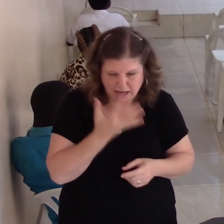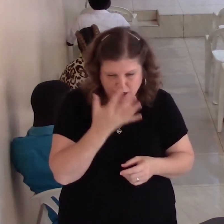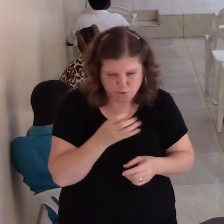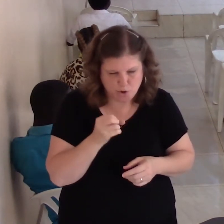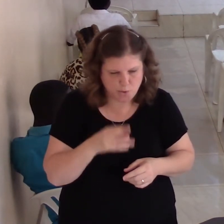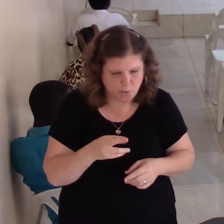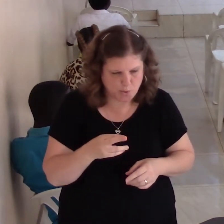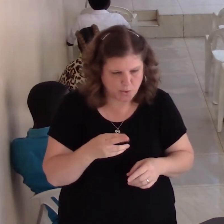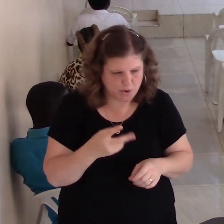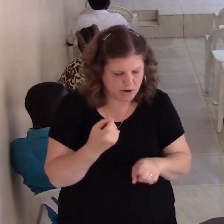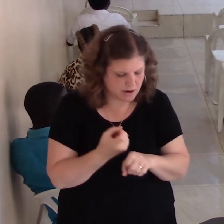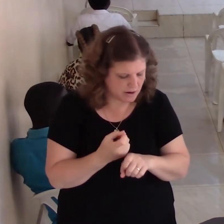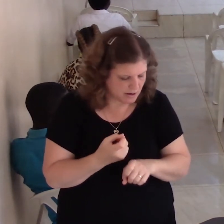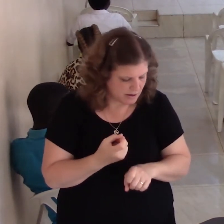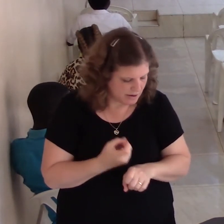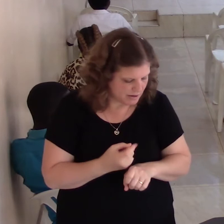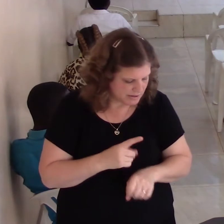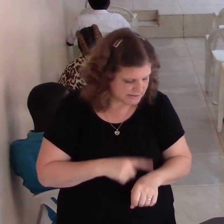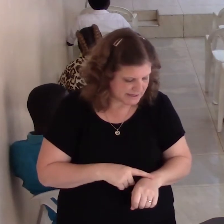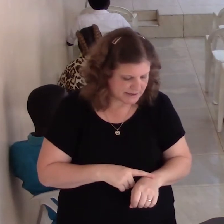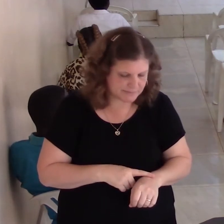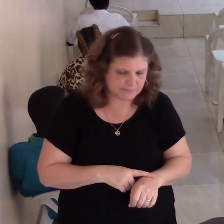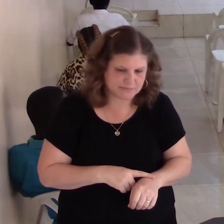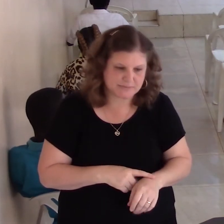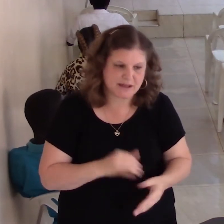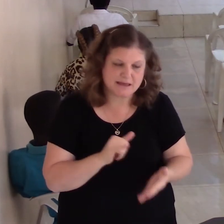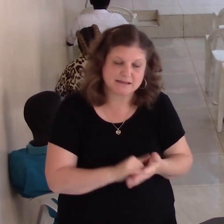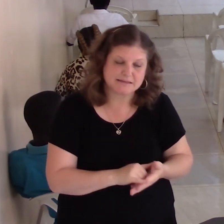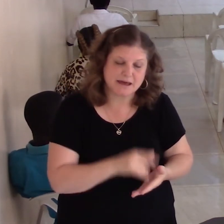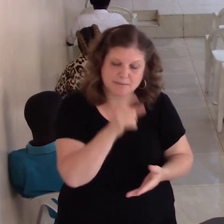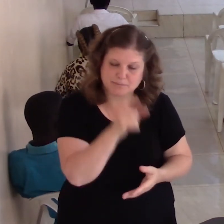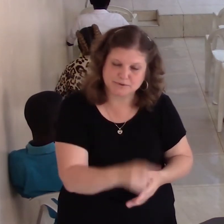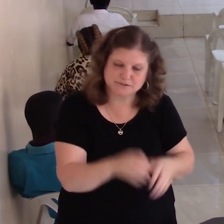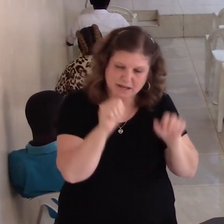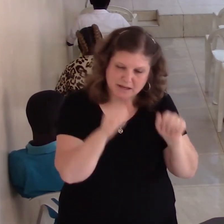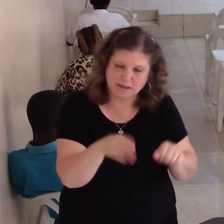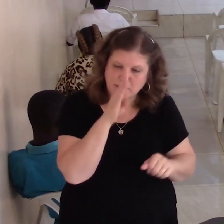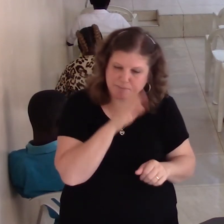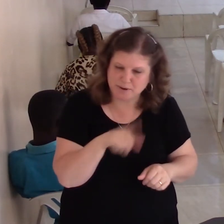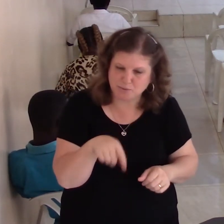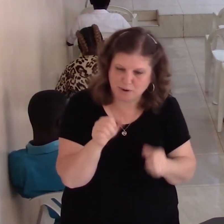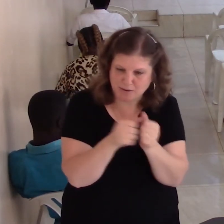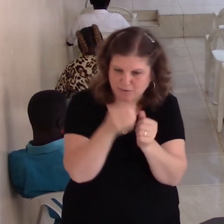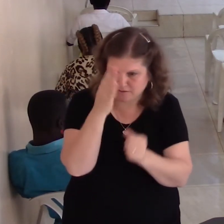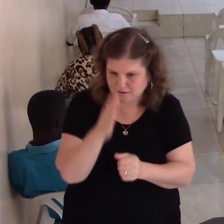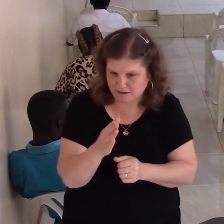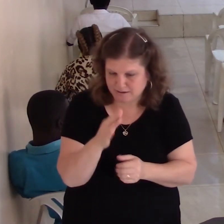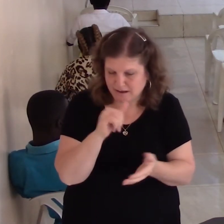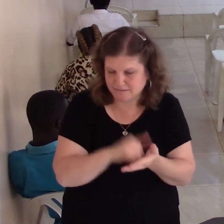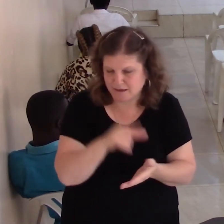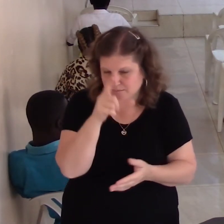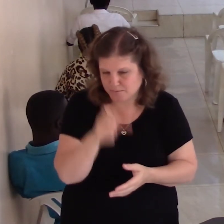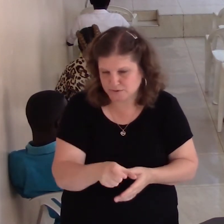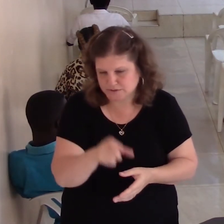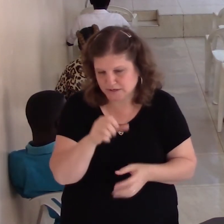but so that person will get right with God. So that person will walk with God. Are you getting that?